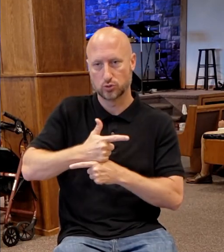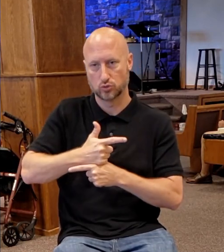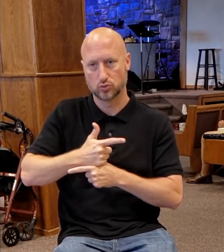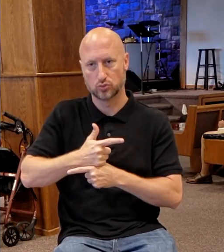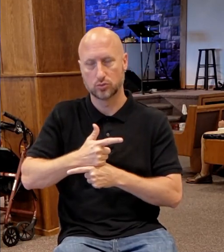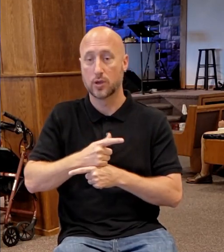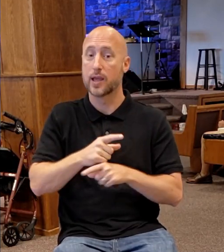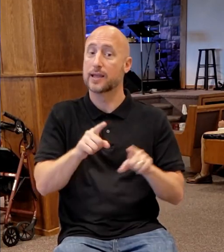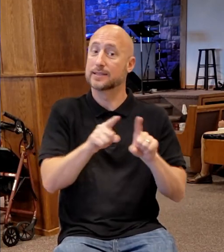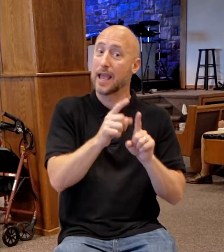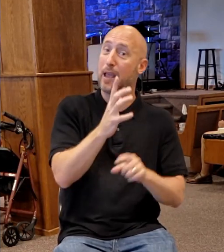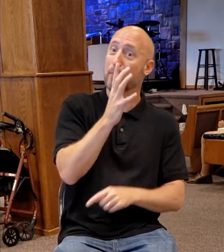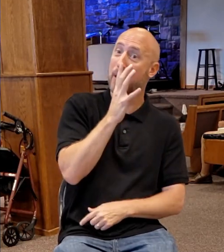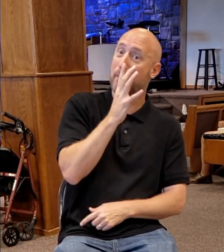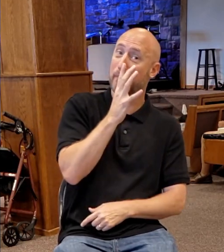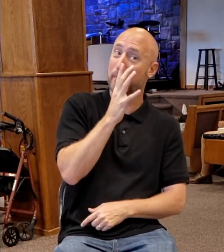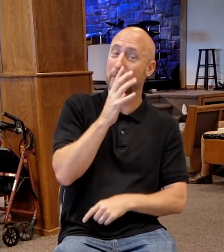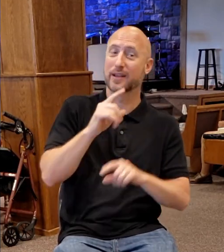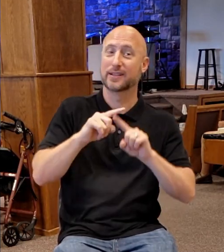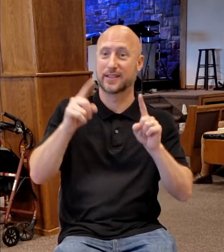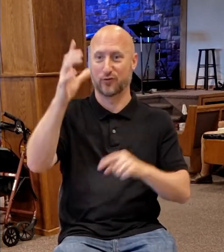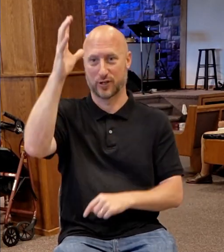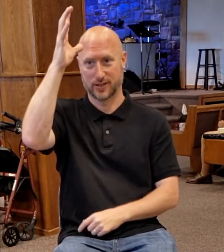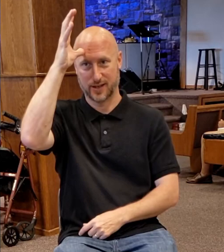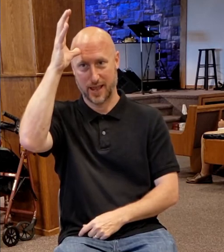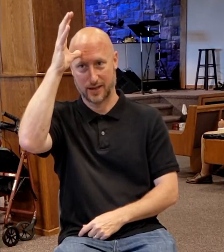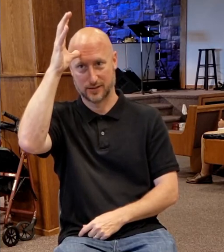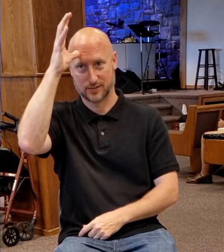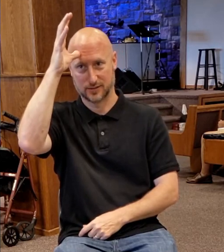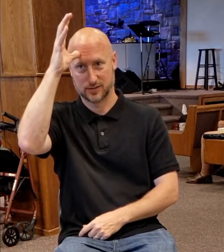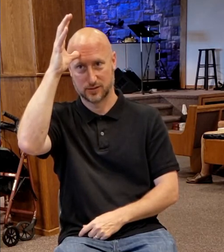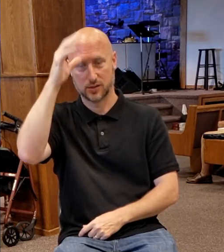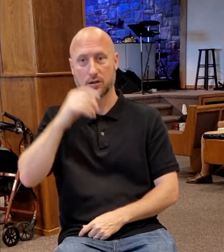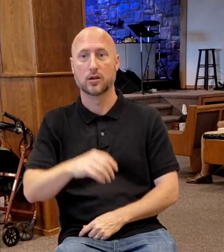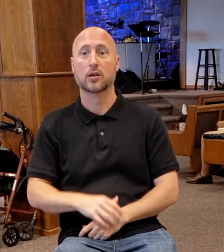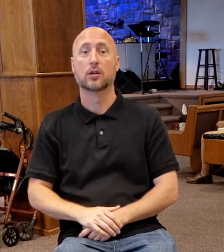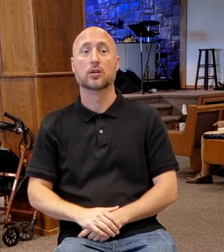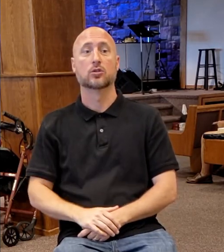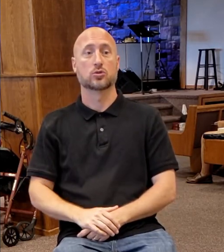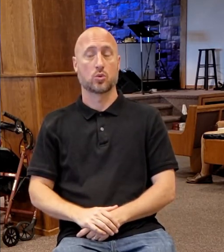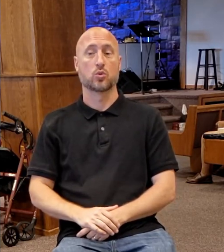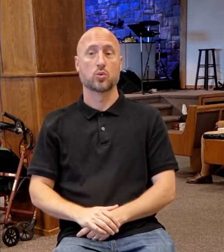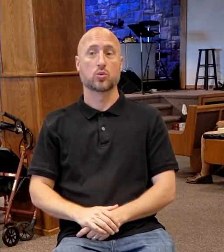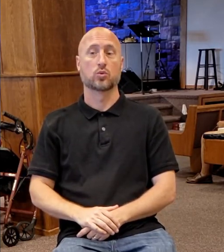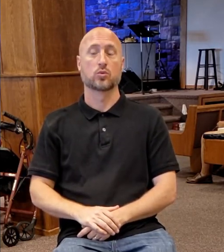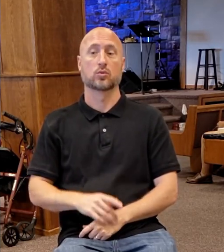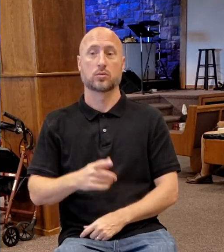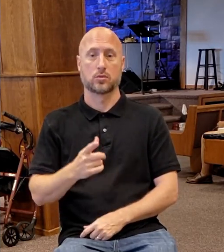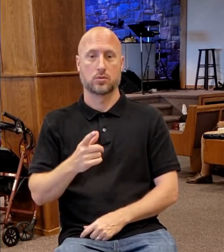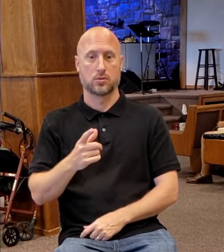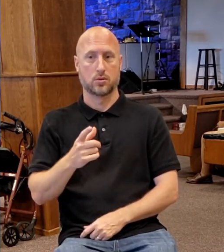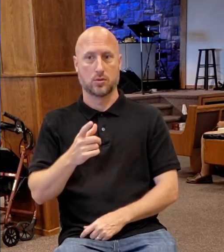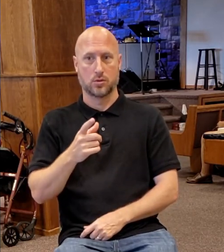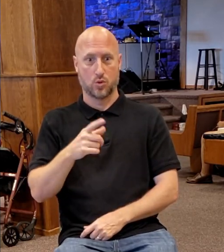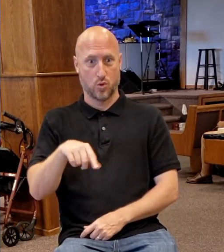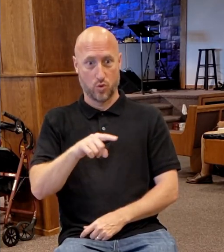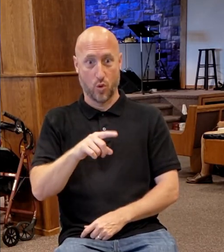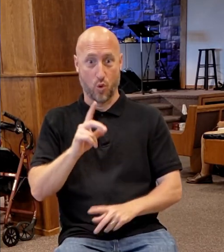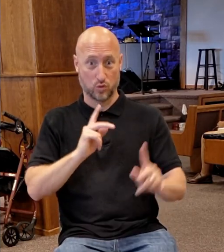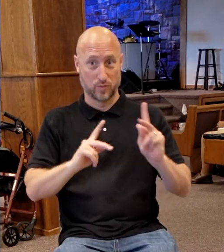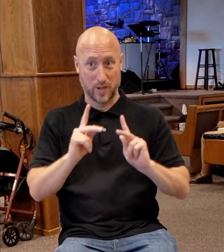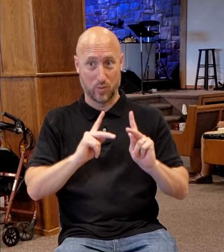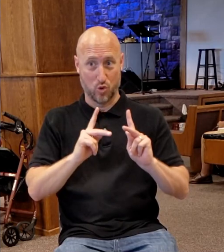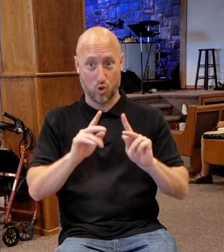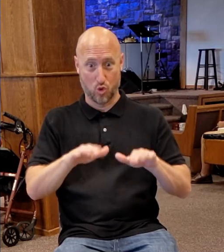You know, and these are, Tertullian, the early church father tells, these are the uterine siblings of